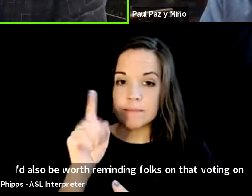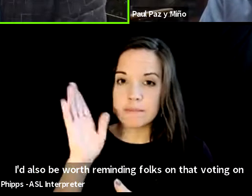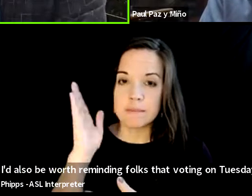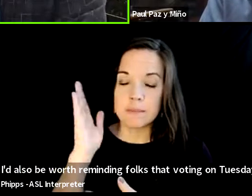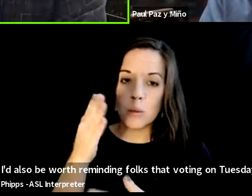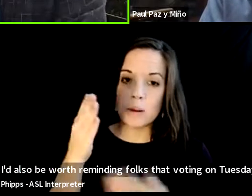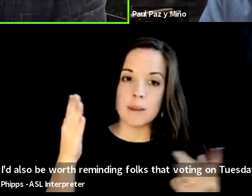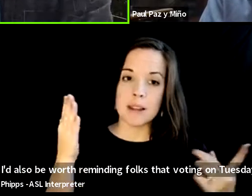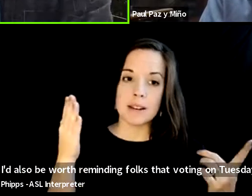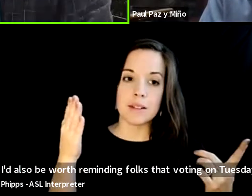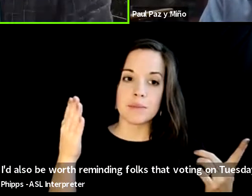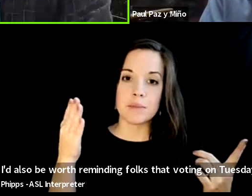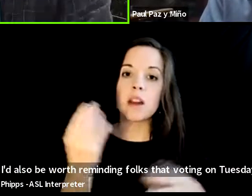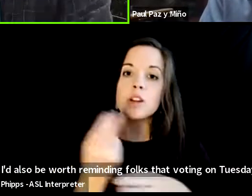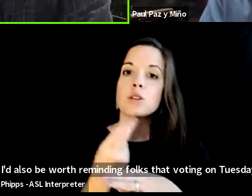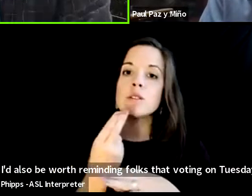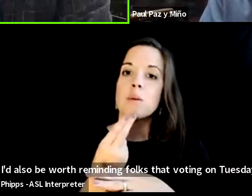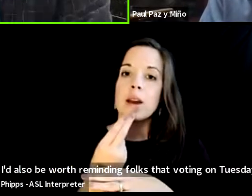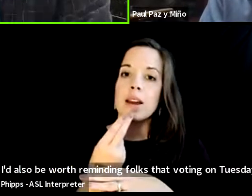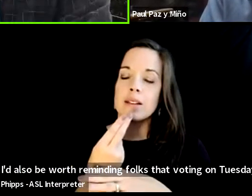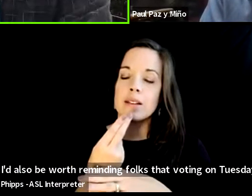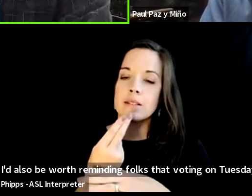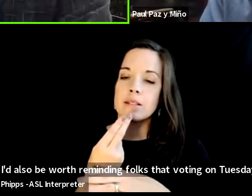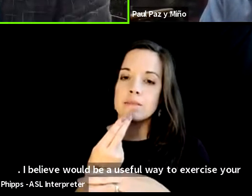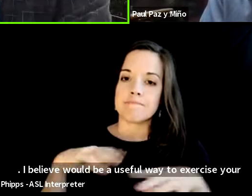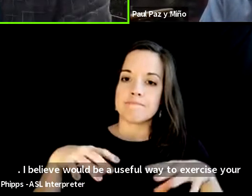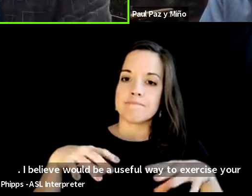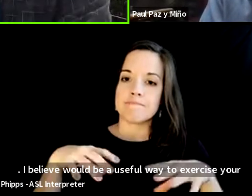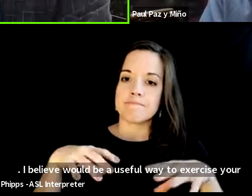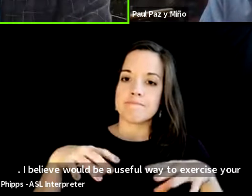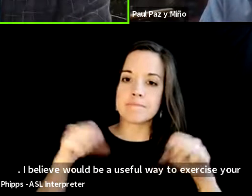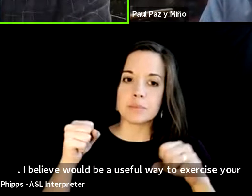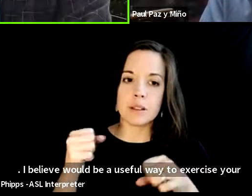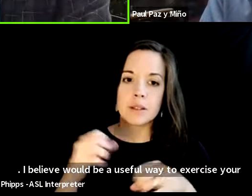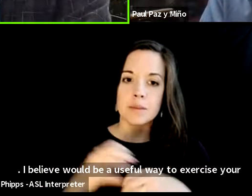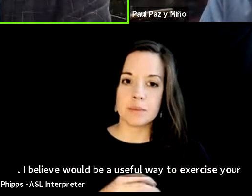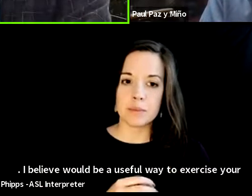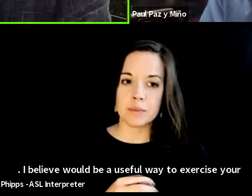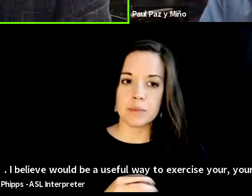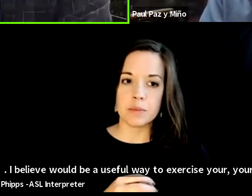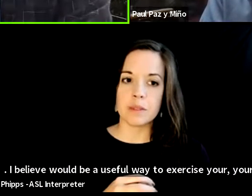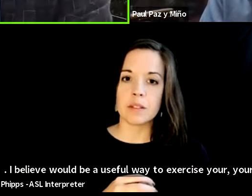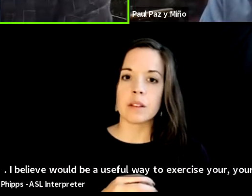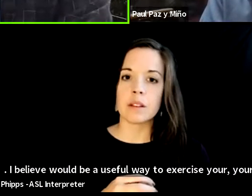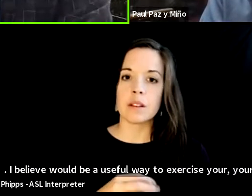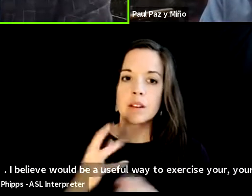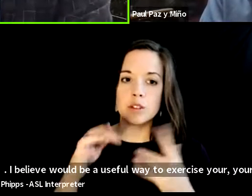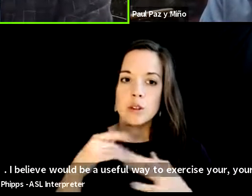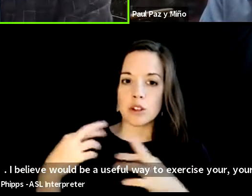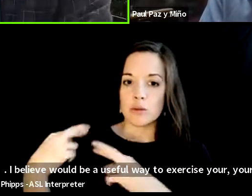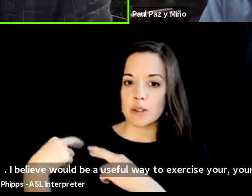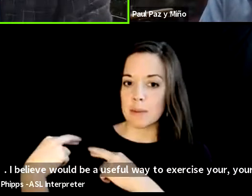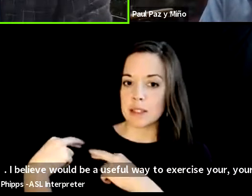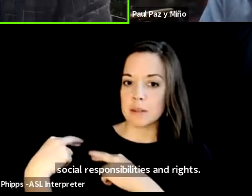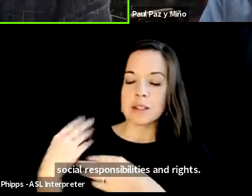would be a useful way to exercise um your um uh your social responsibilities and rights um